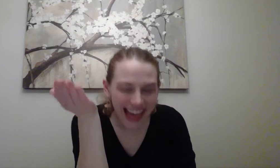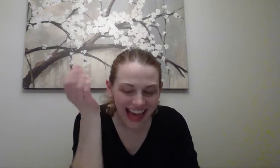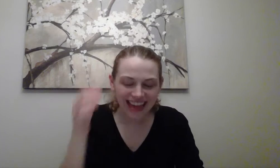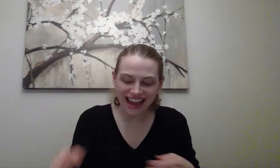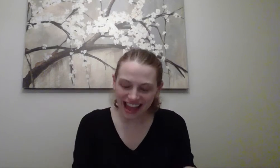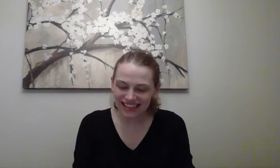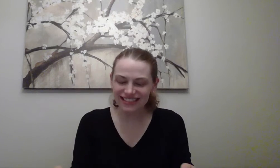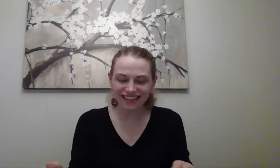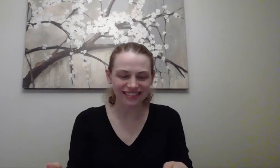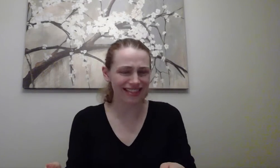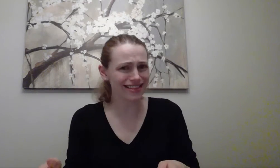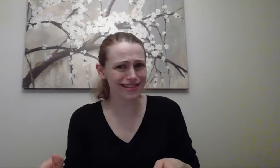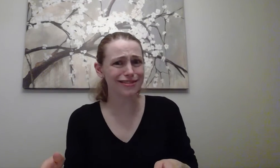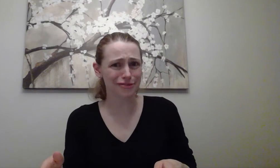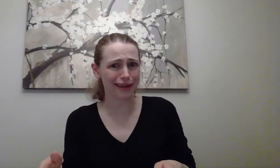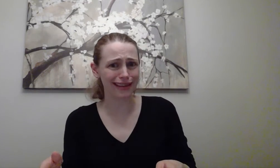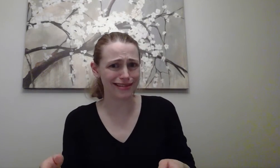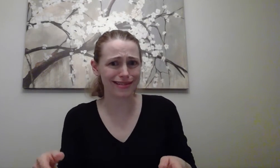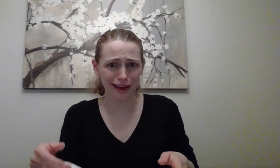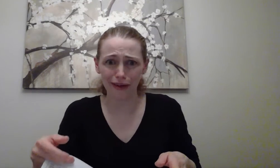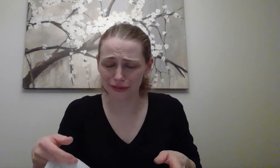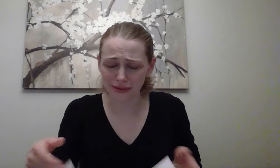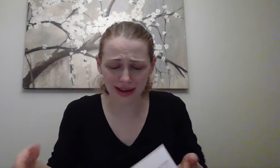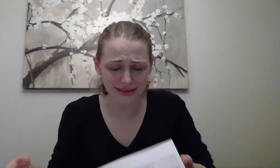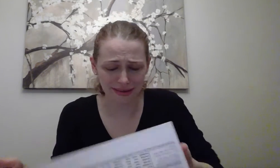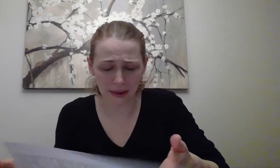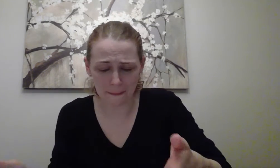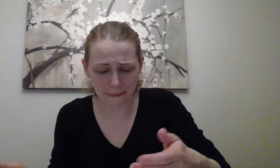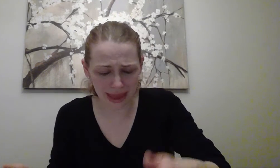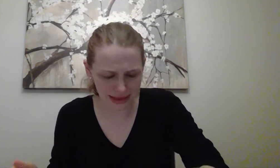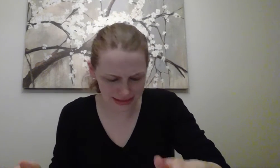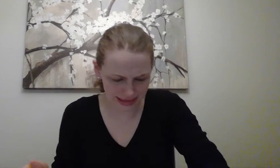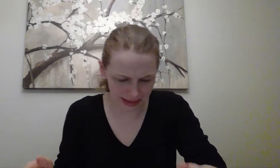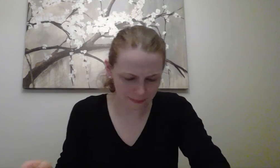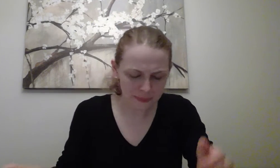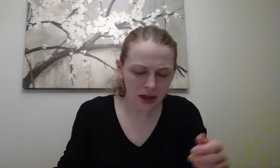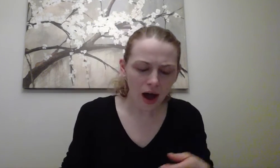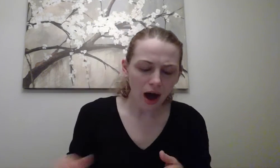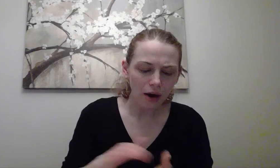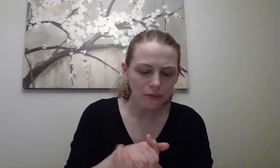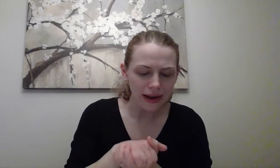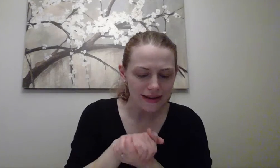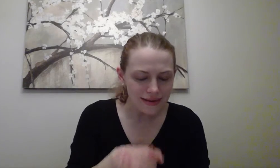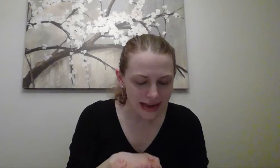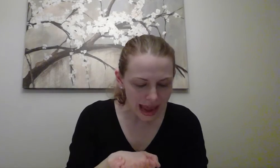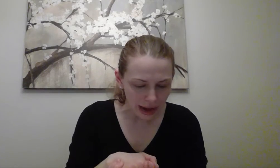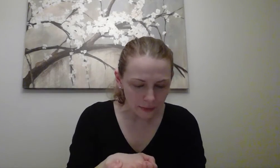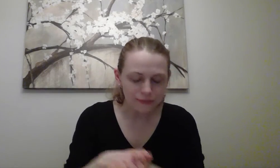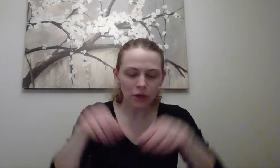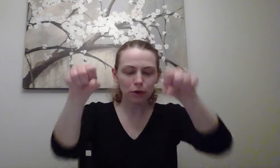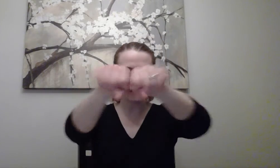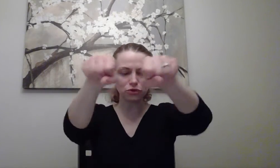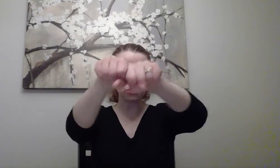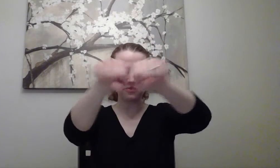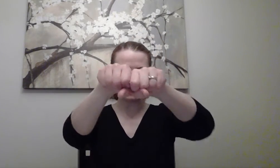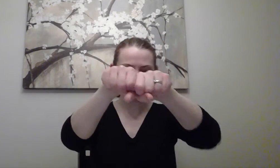Head. Excellent. This is tricky stuff. You guys are amazing. All right. Now we're going to do two fists.